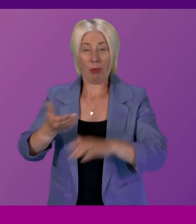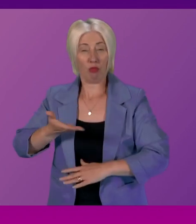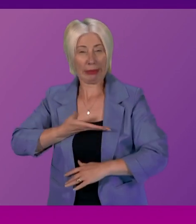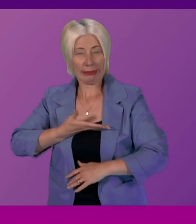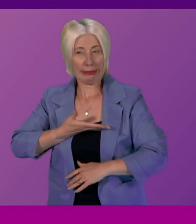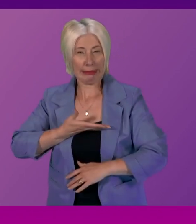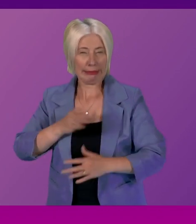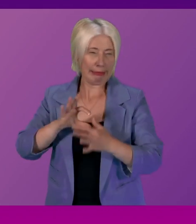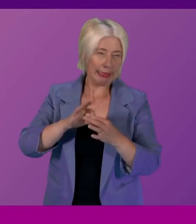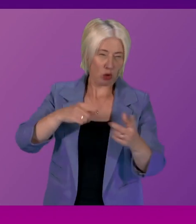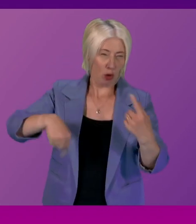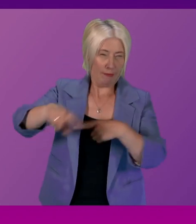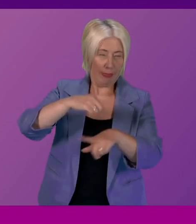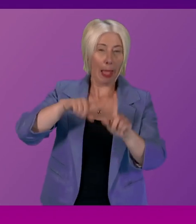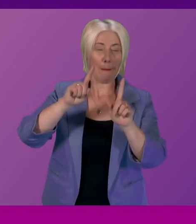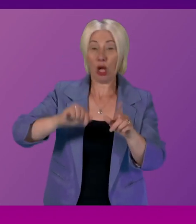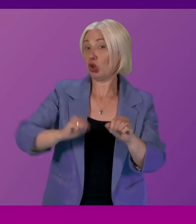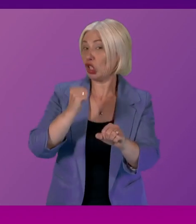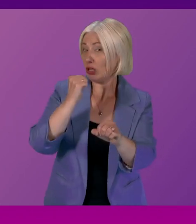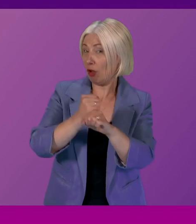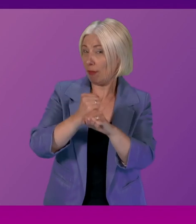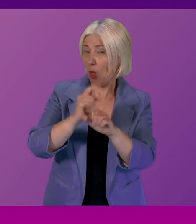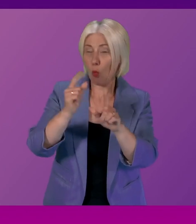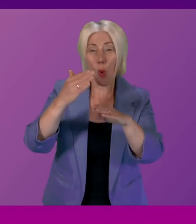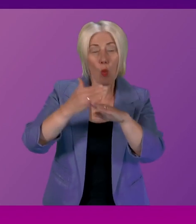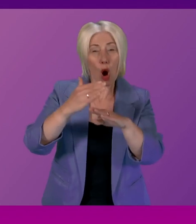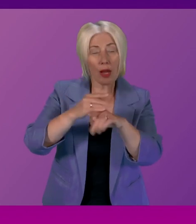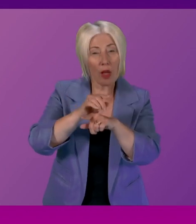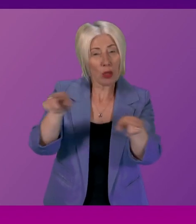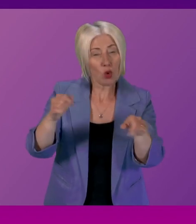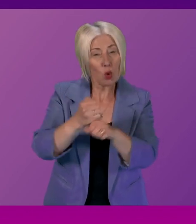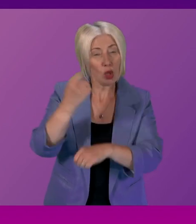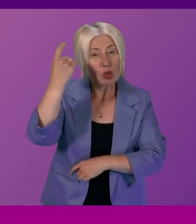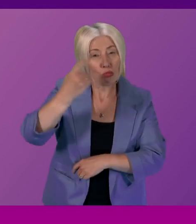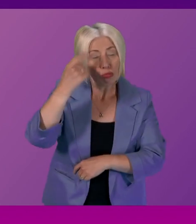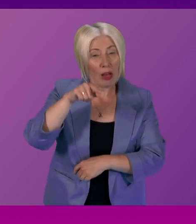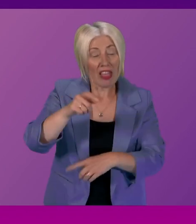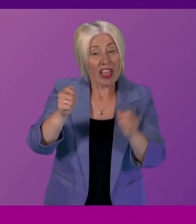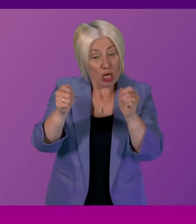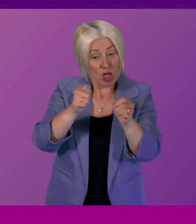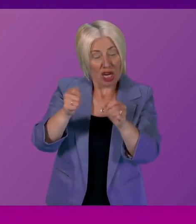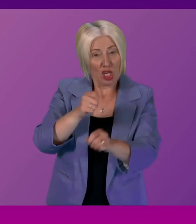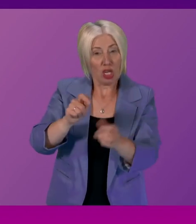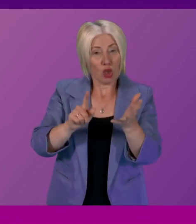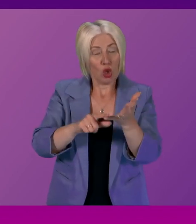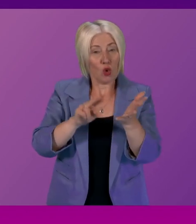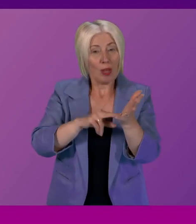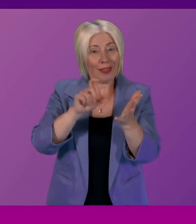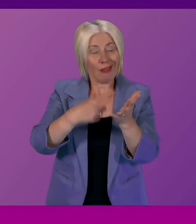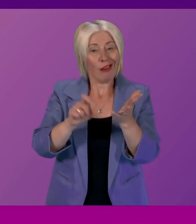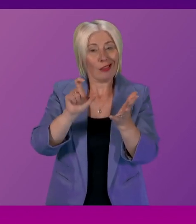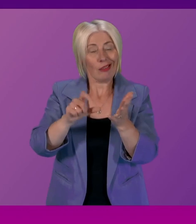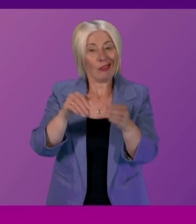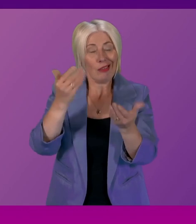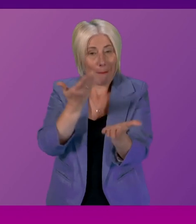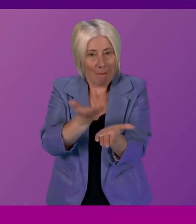that but what work is the Scottish government undertaking to consider how these changes to the UNCRC bill will have to be drafted